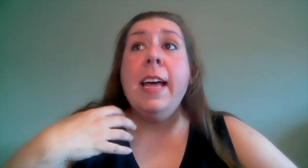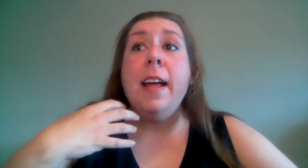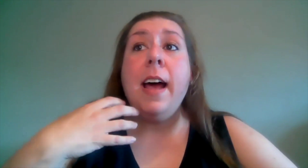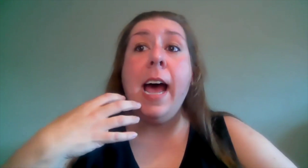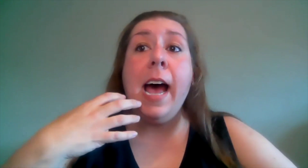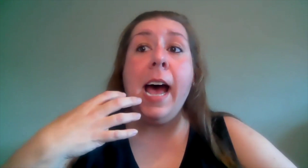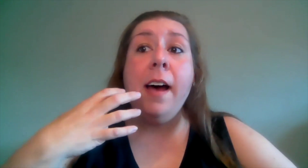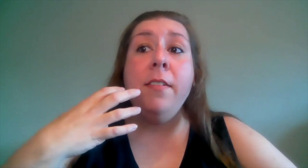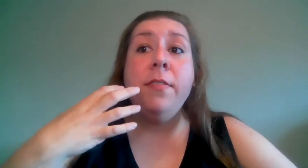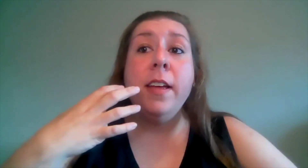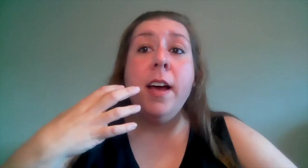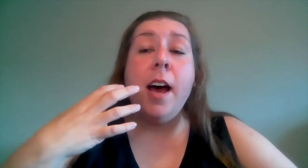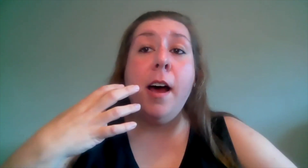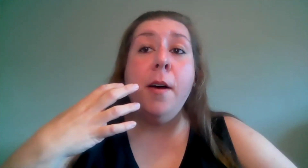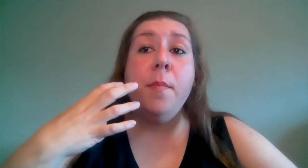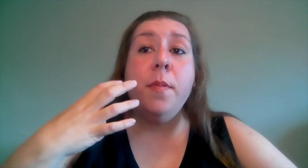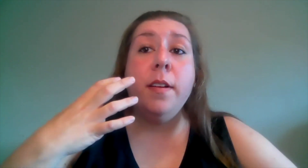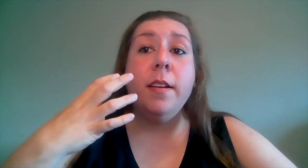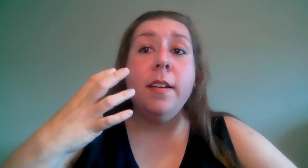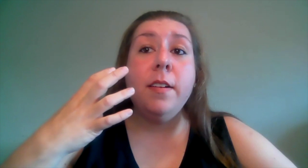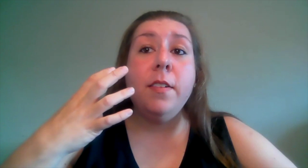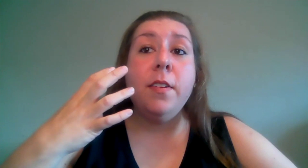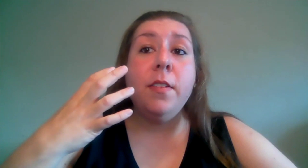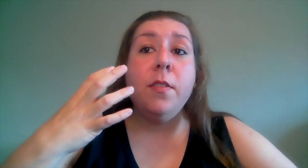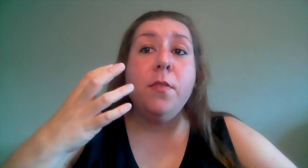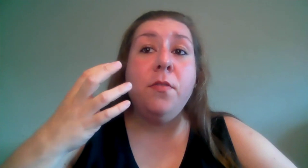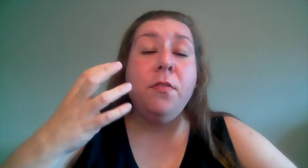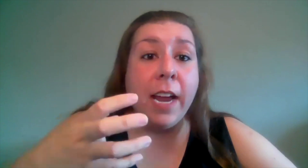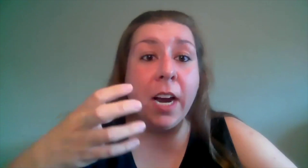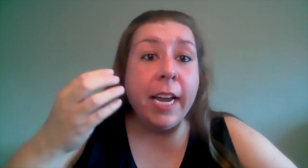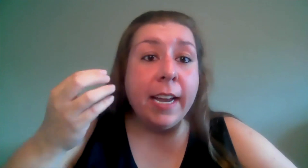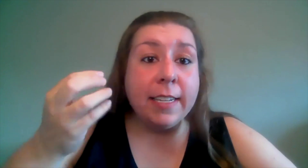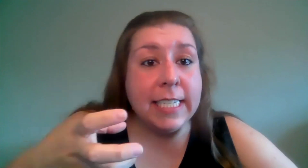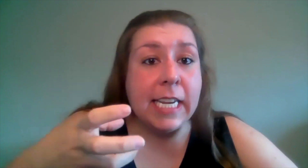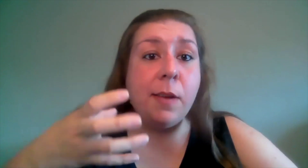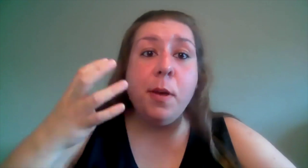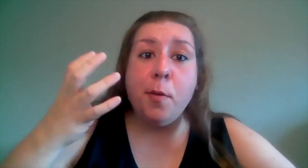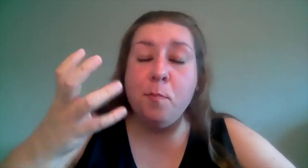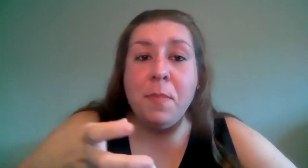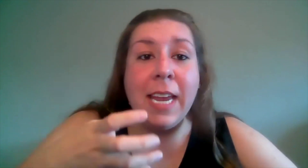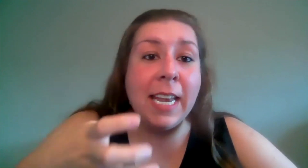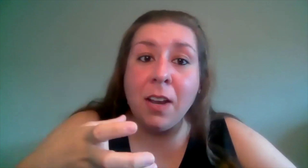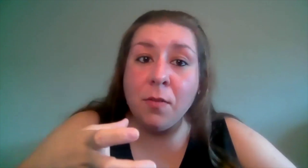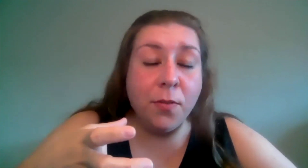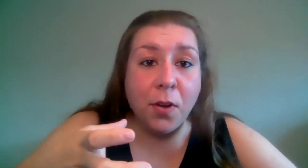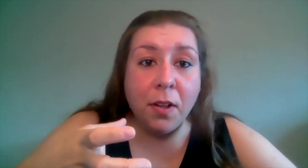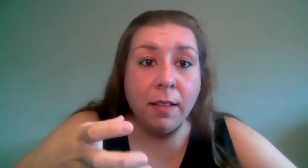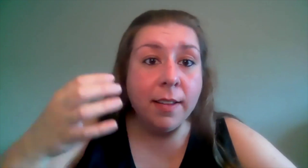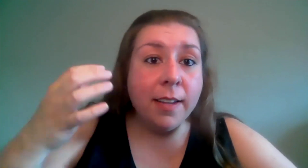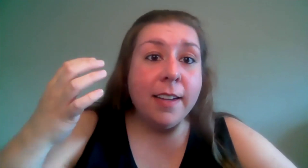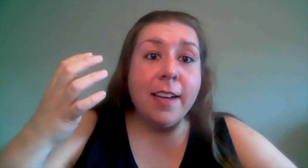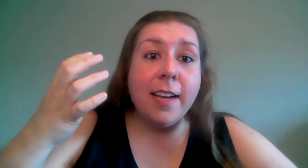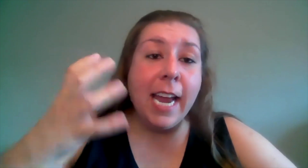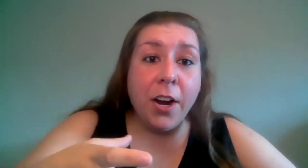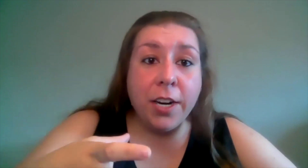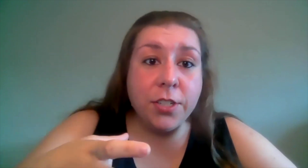have um very deep meaningful characters